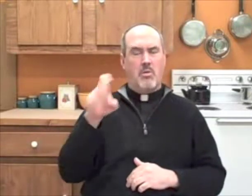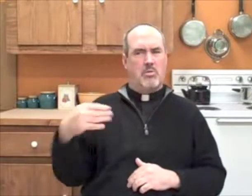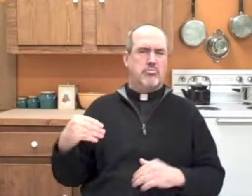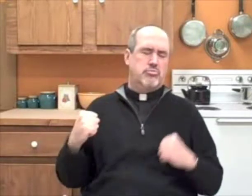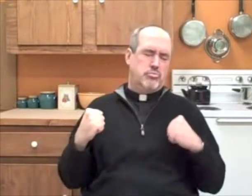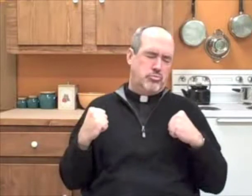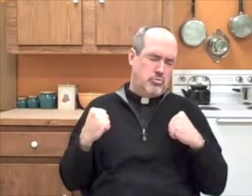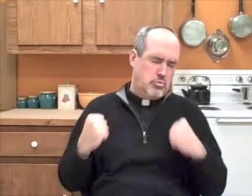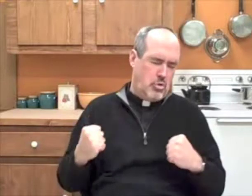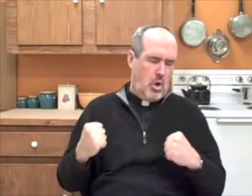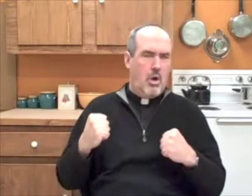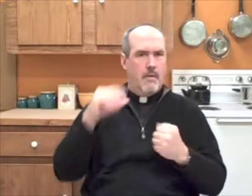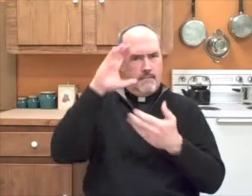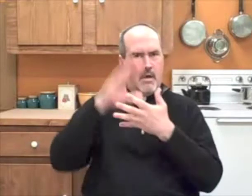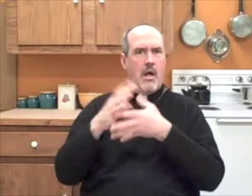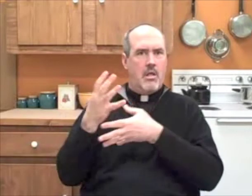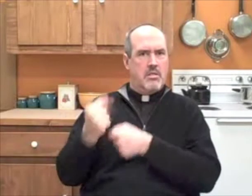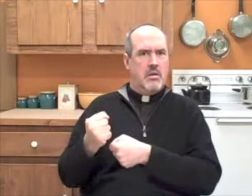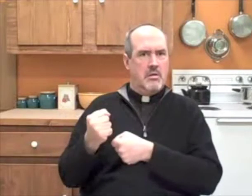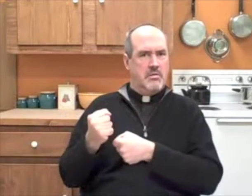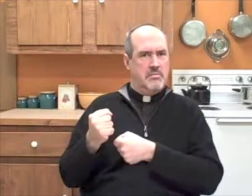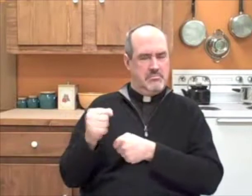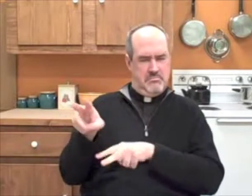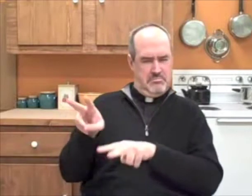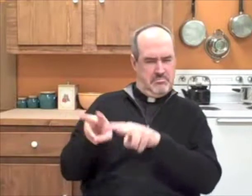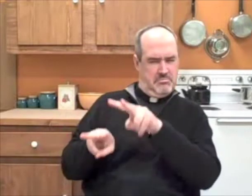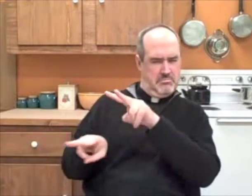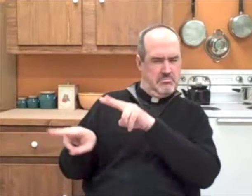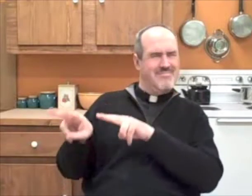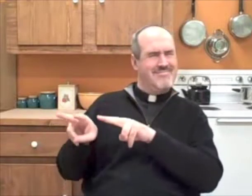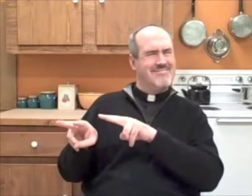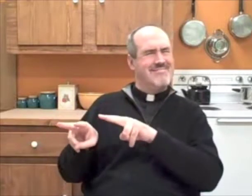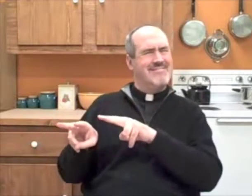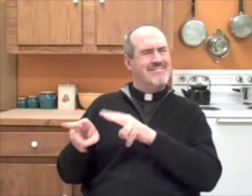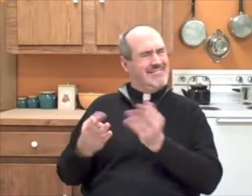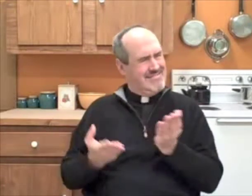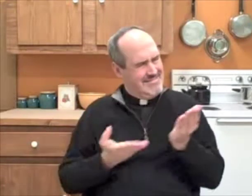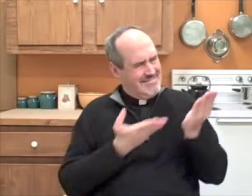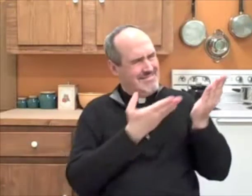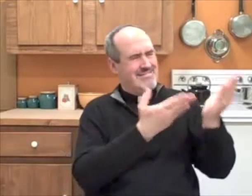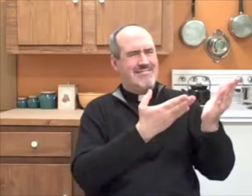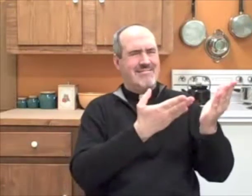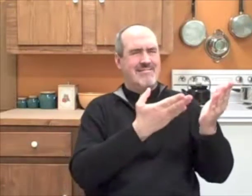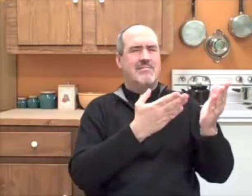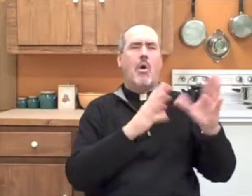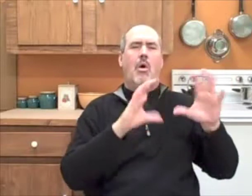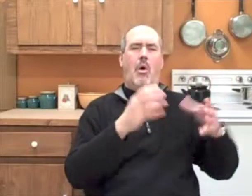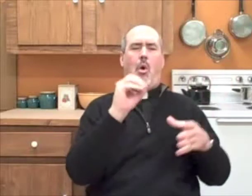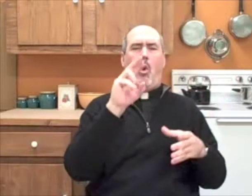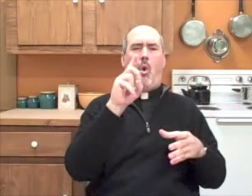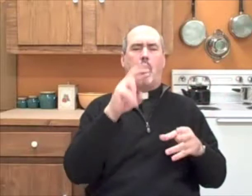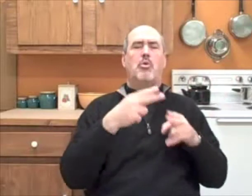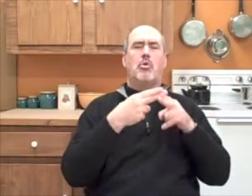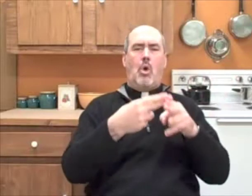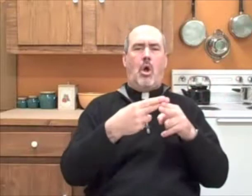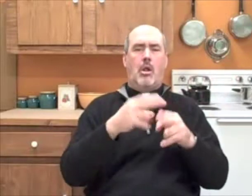One of the priests saw how devout he was, and kind of kept an eye him, and eventually suggested that he join